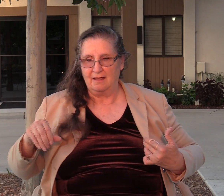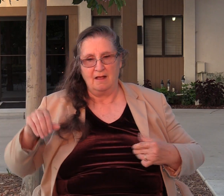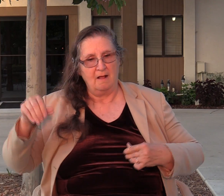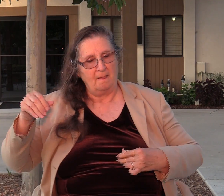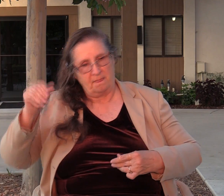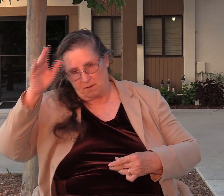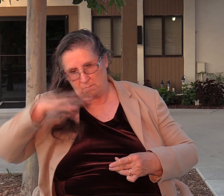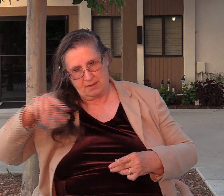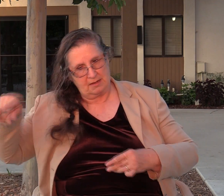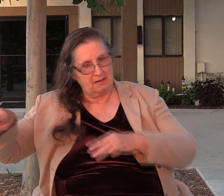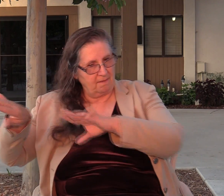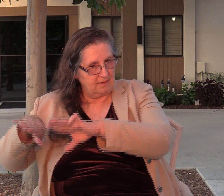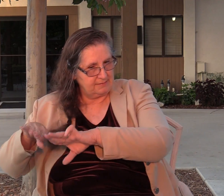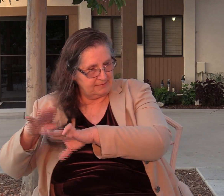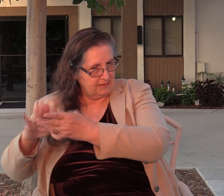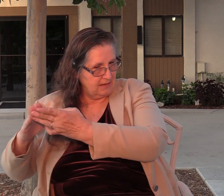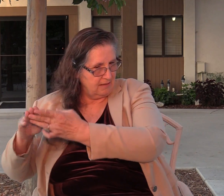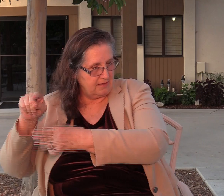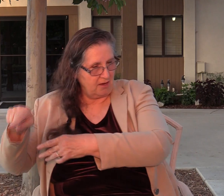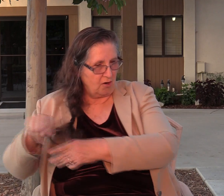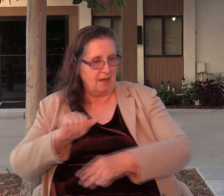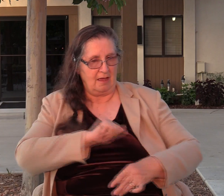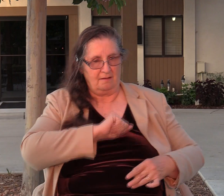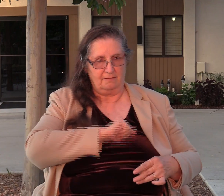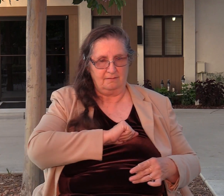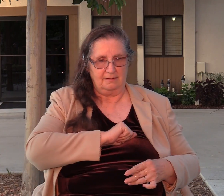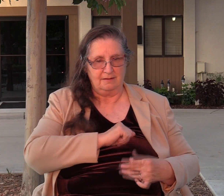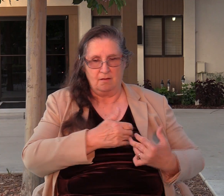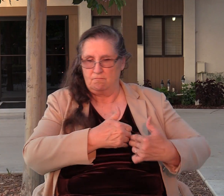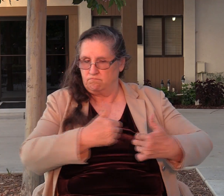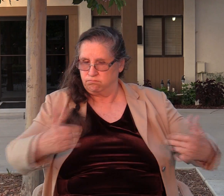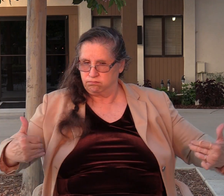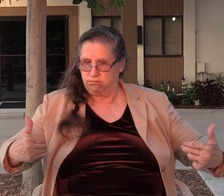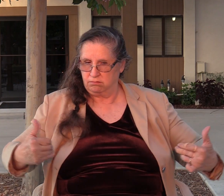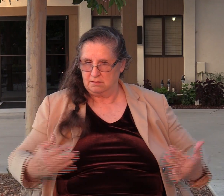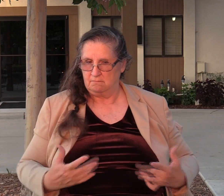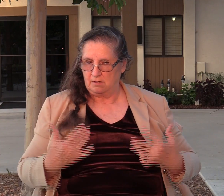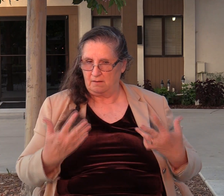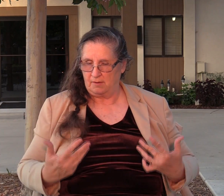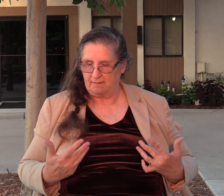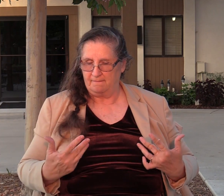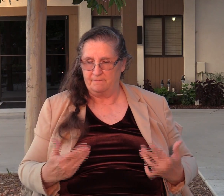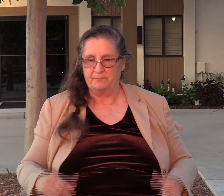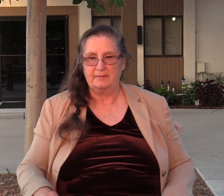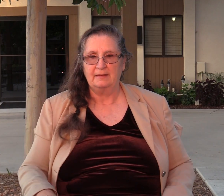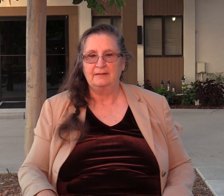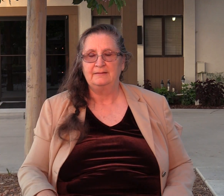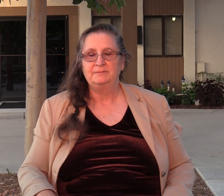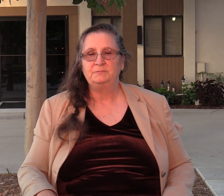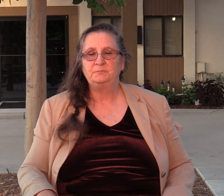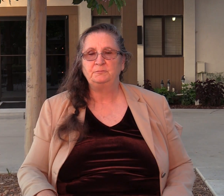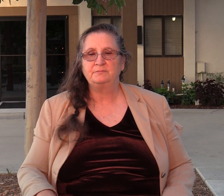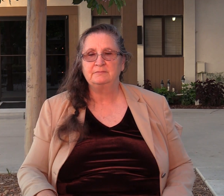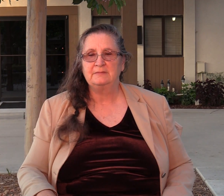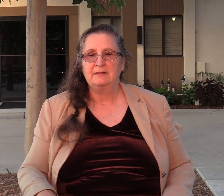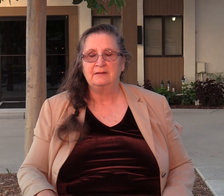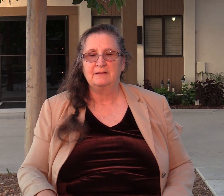himself to cause animosity between Abimelech and the people that chose him to be their king, the